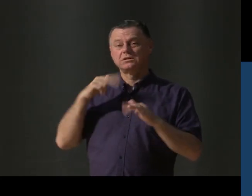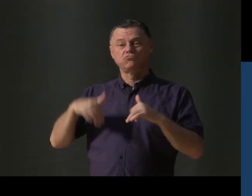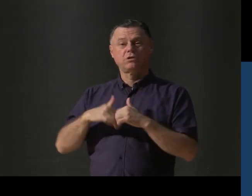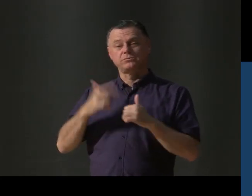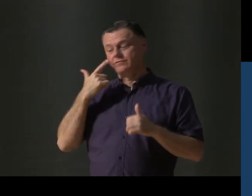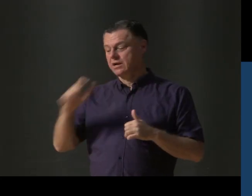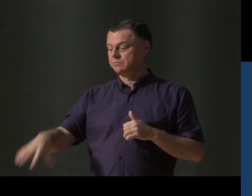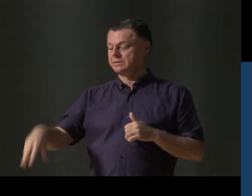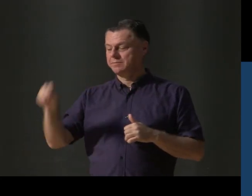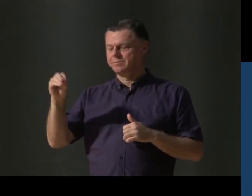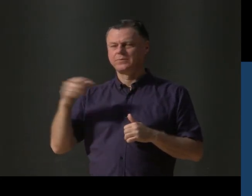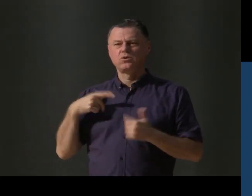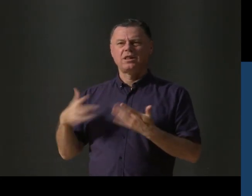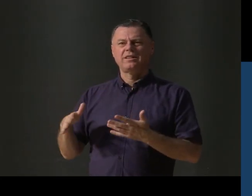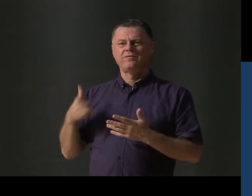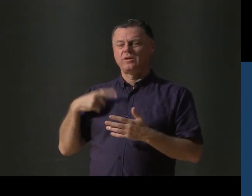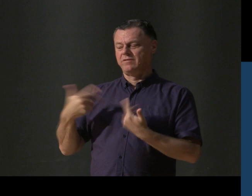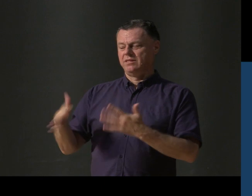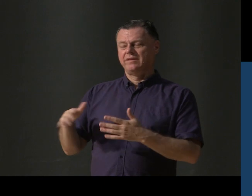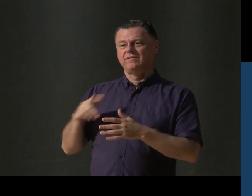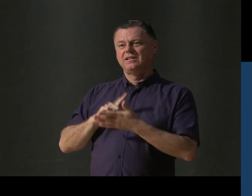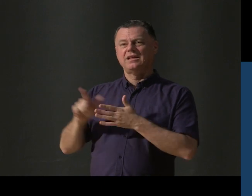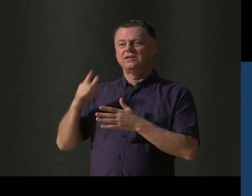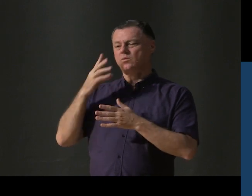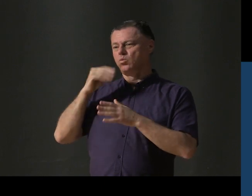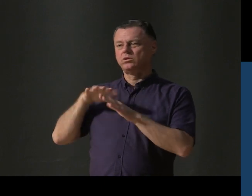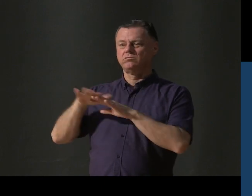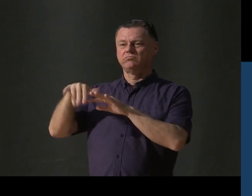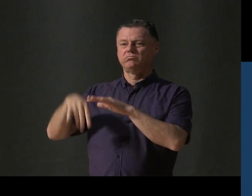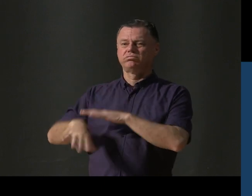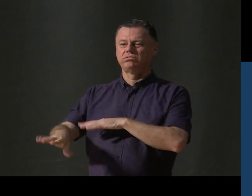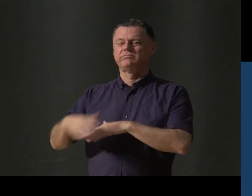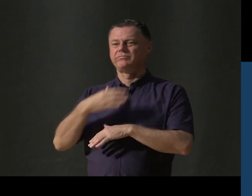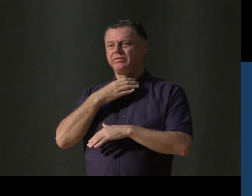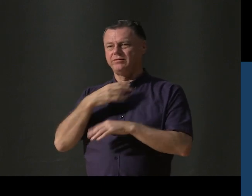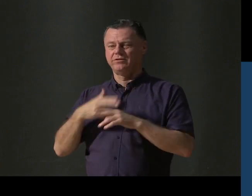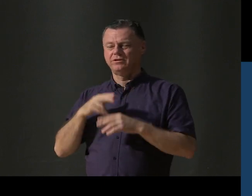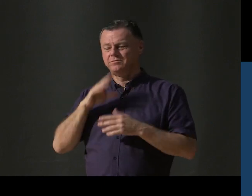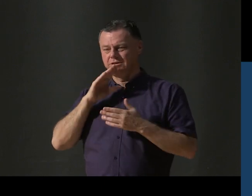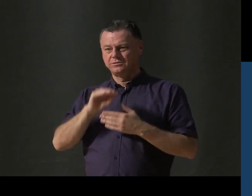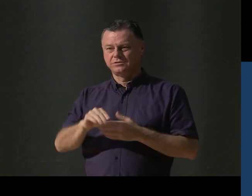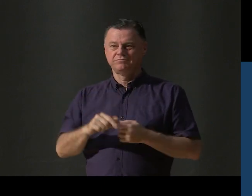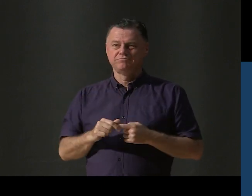not being washed into our waterways and oceans, reducing wildlife entanglement as well as microplastics.